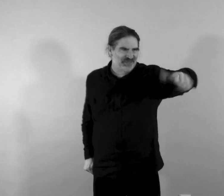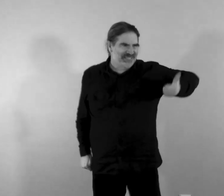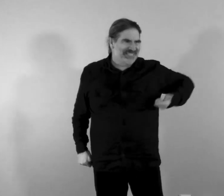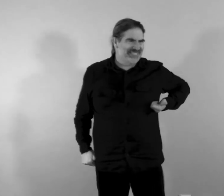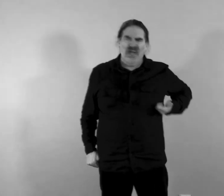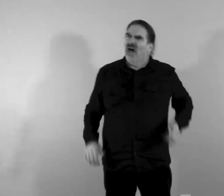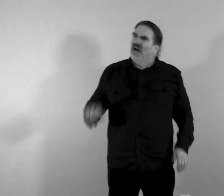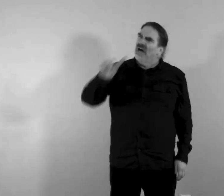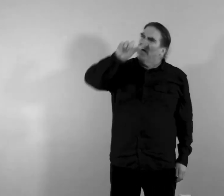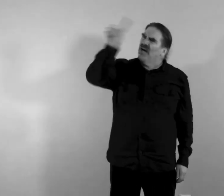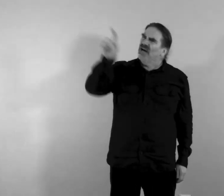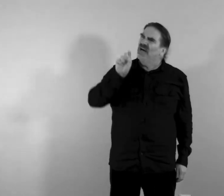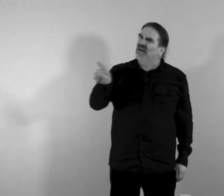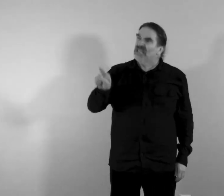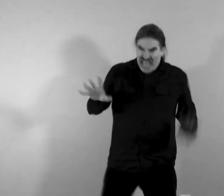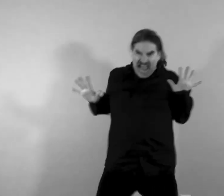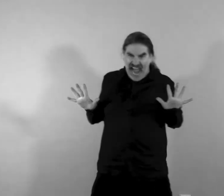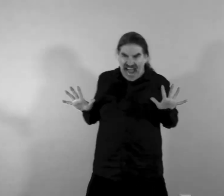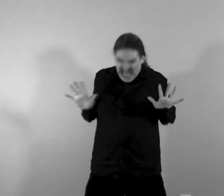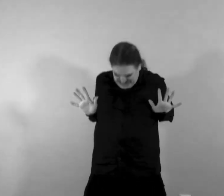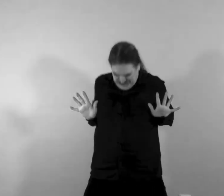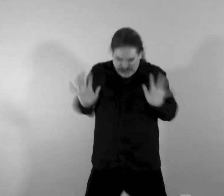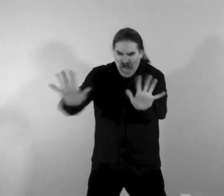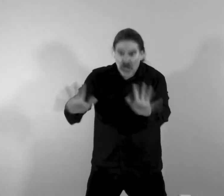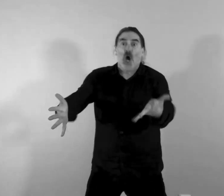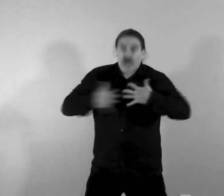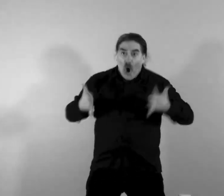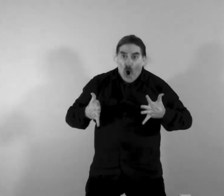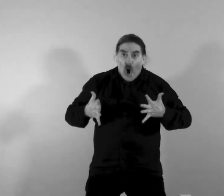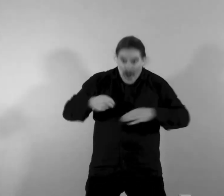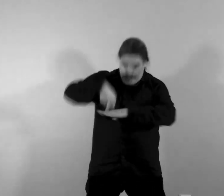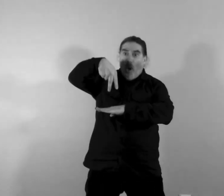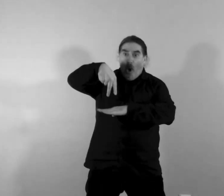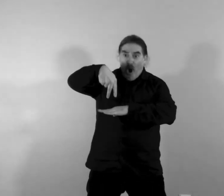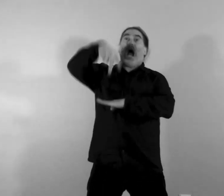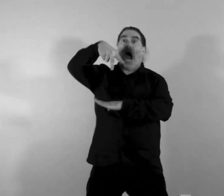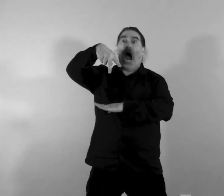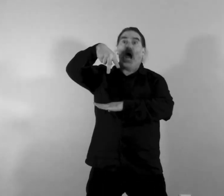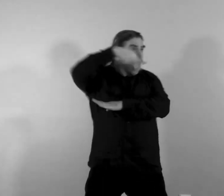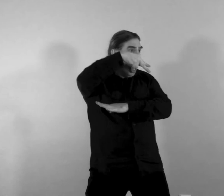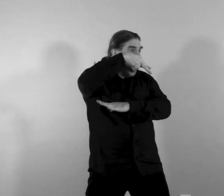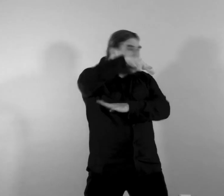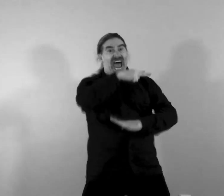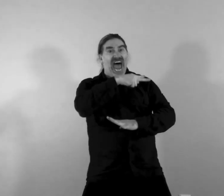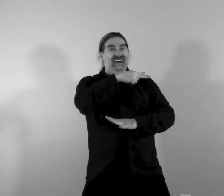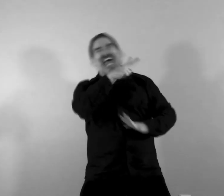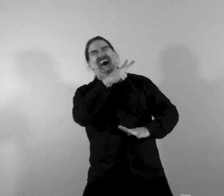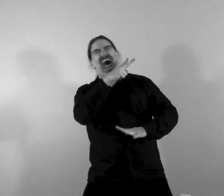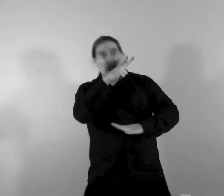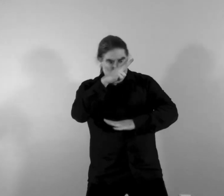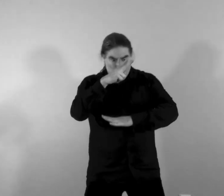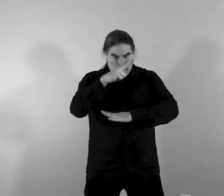an old man shoved in slow motion he falls